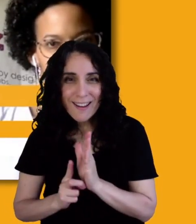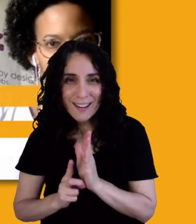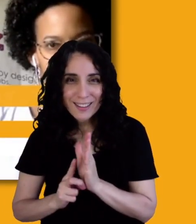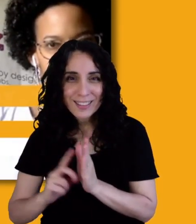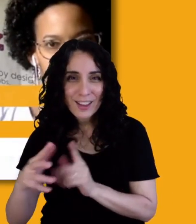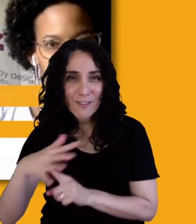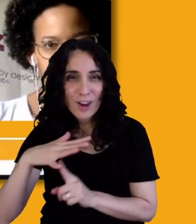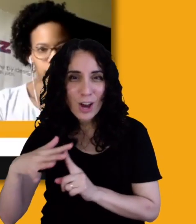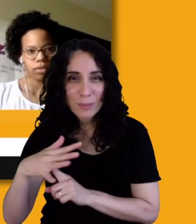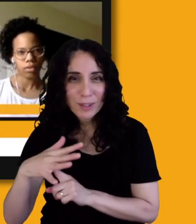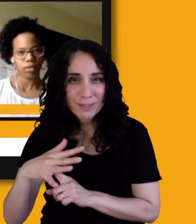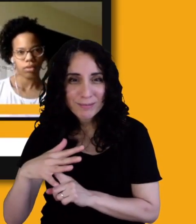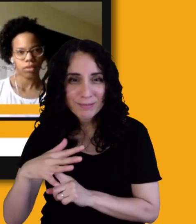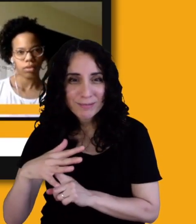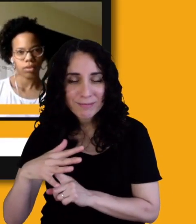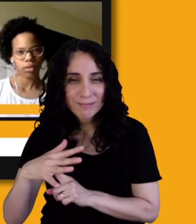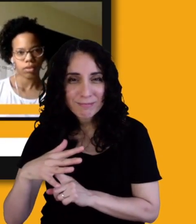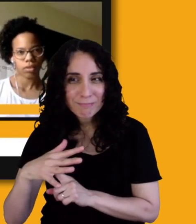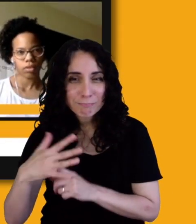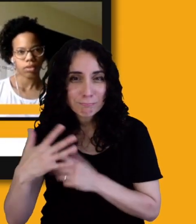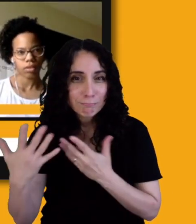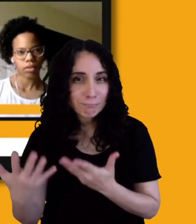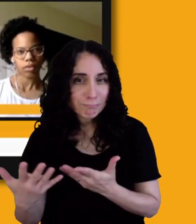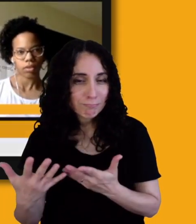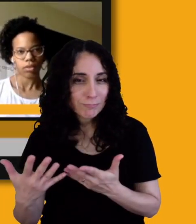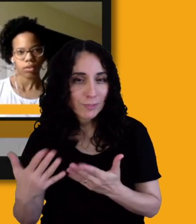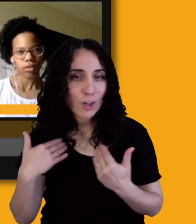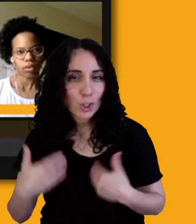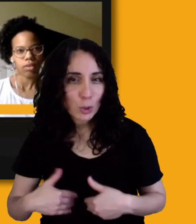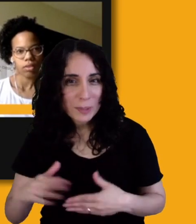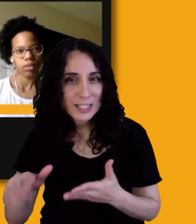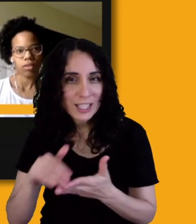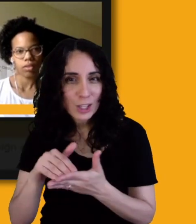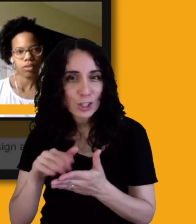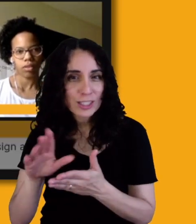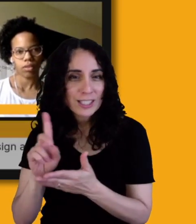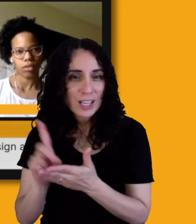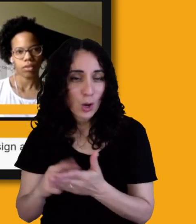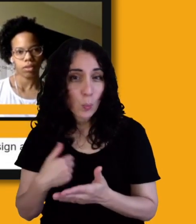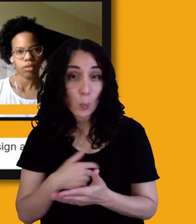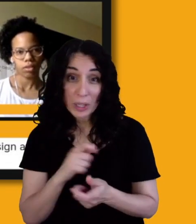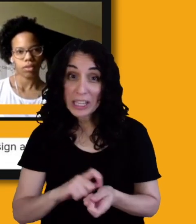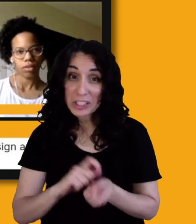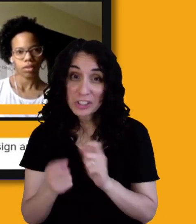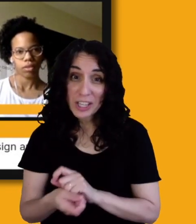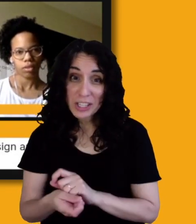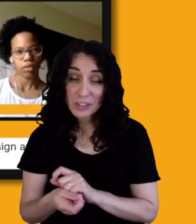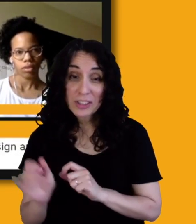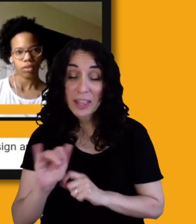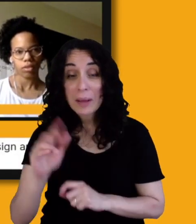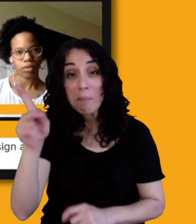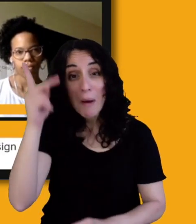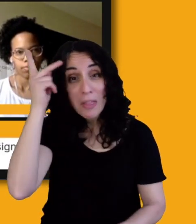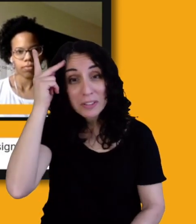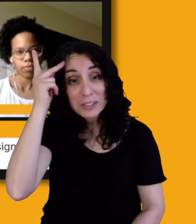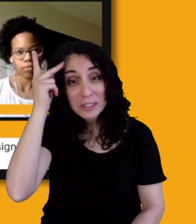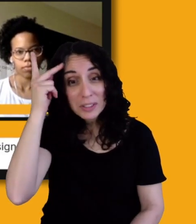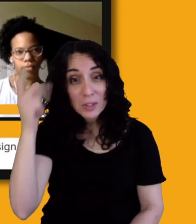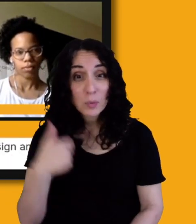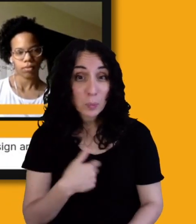design by saying, you know, we, we actually can change this. It's like, it's like, our politics, we can change this, we can, we